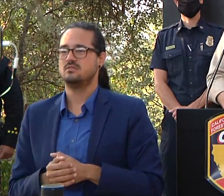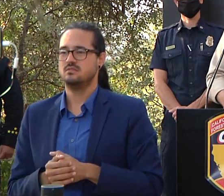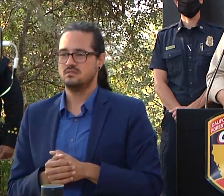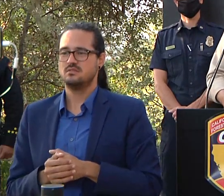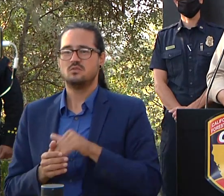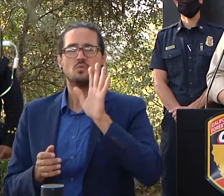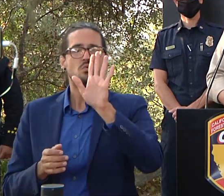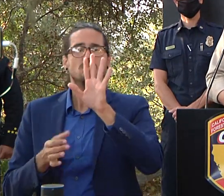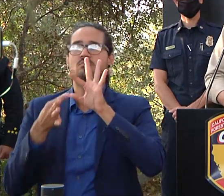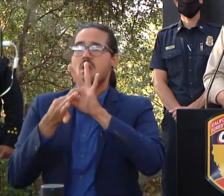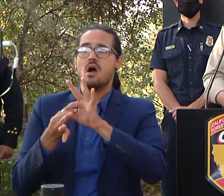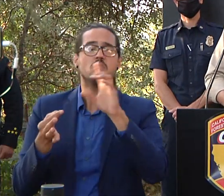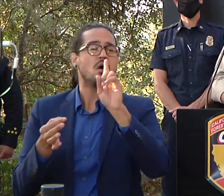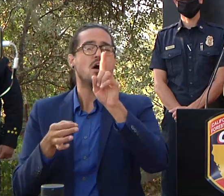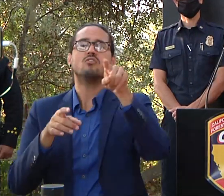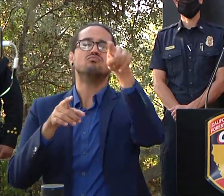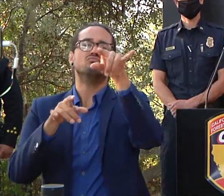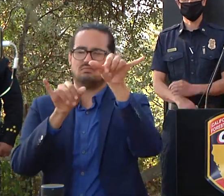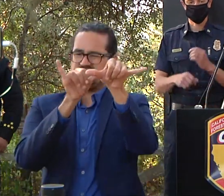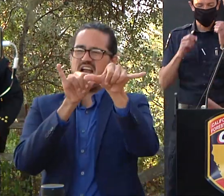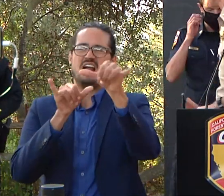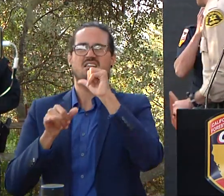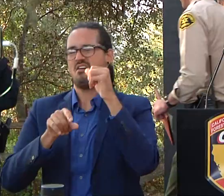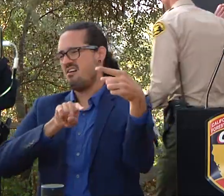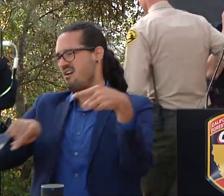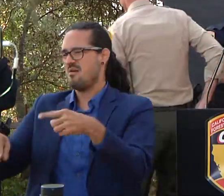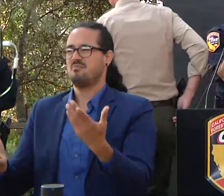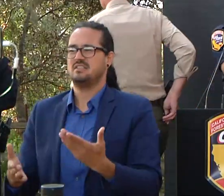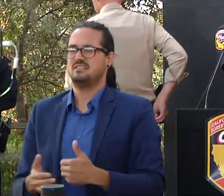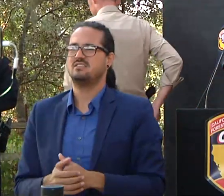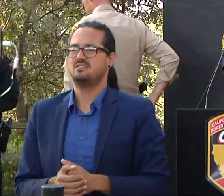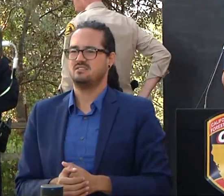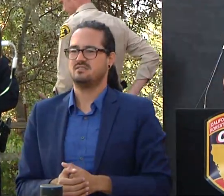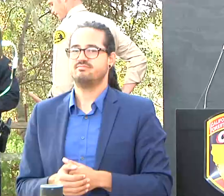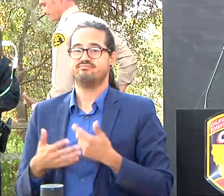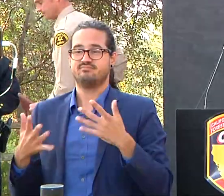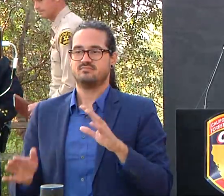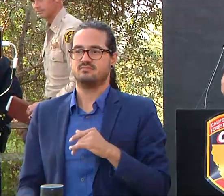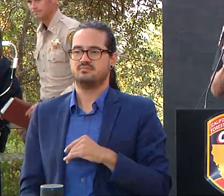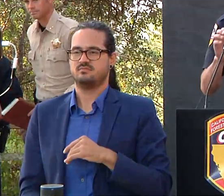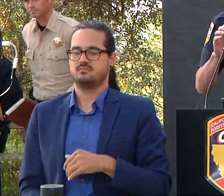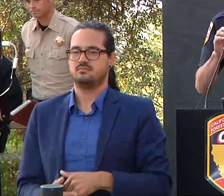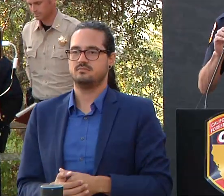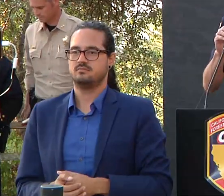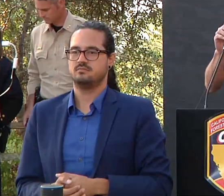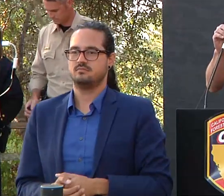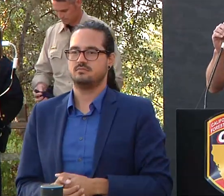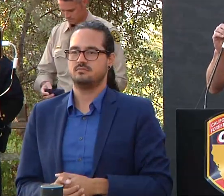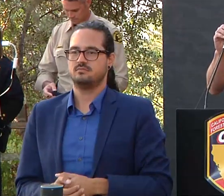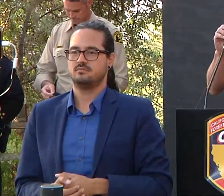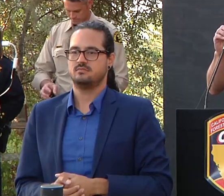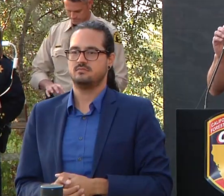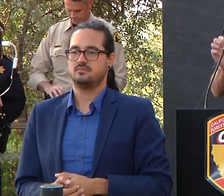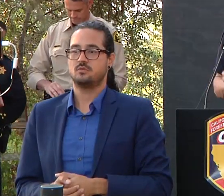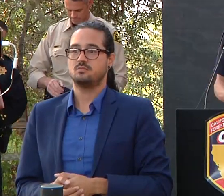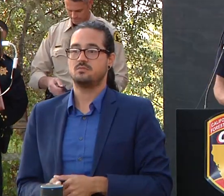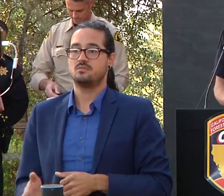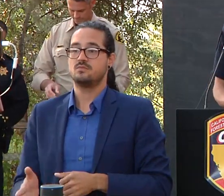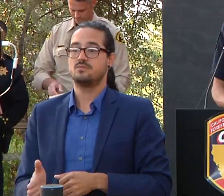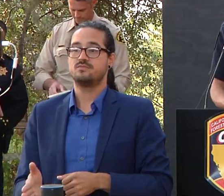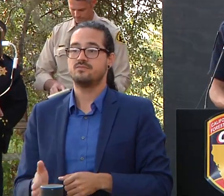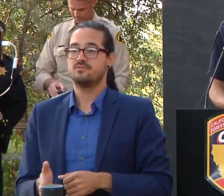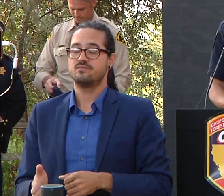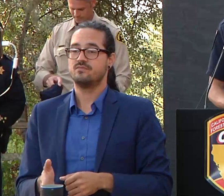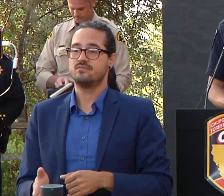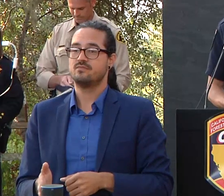different location that's all i got thank you speaking next from the san mateo county